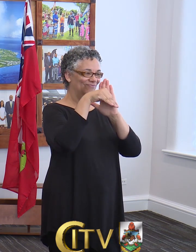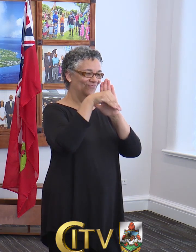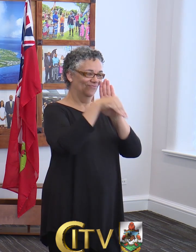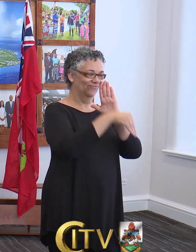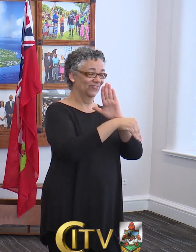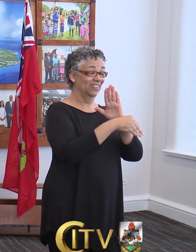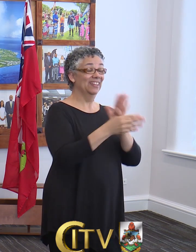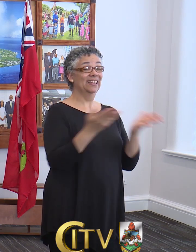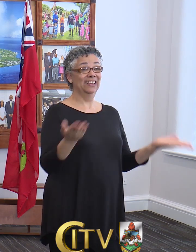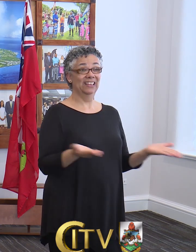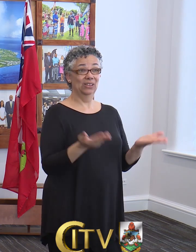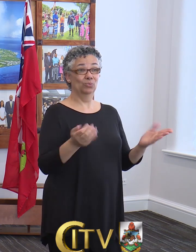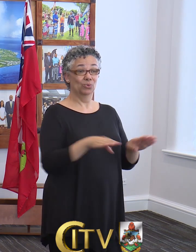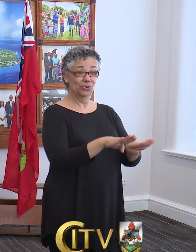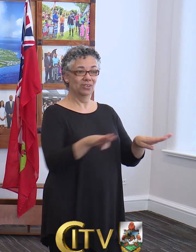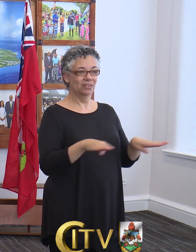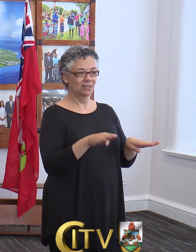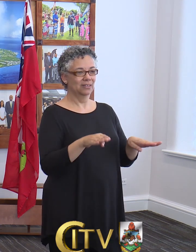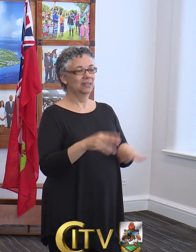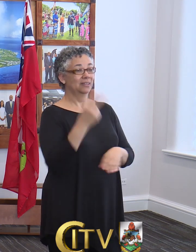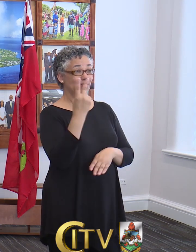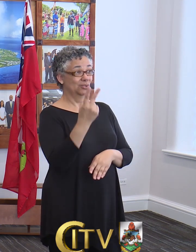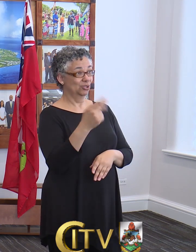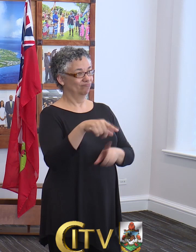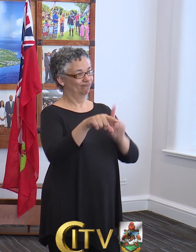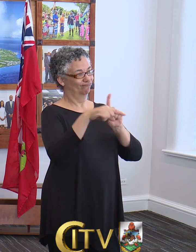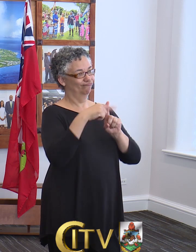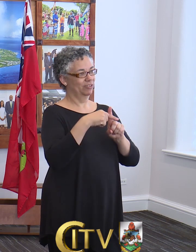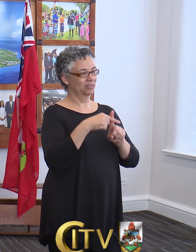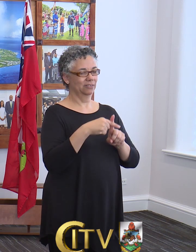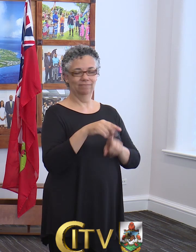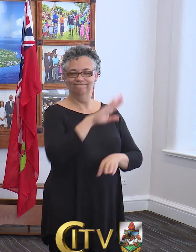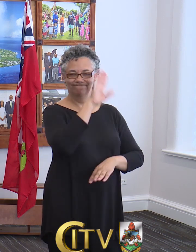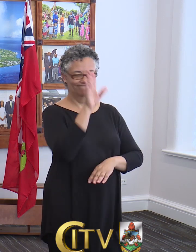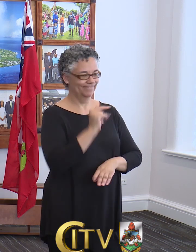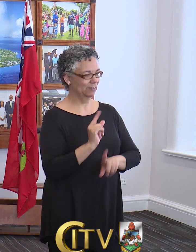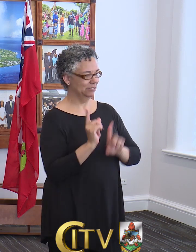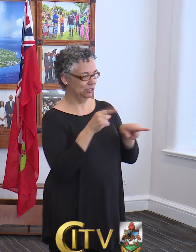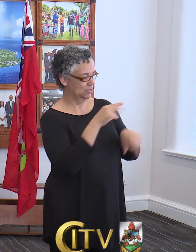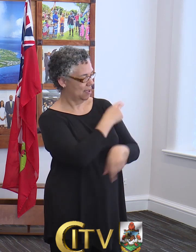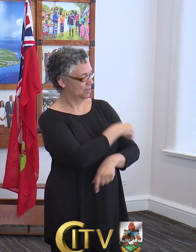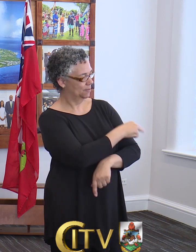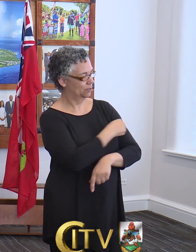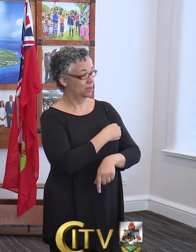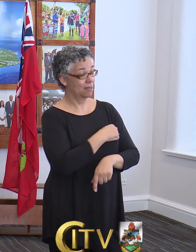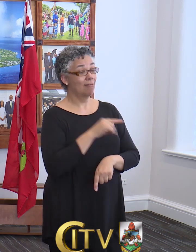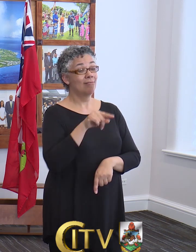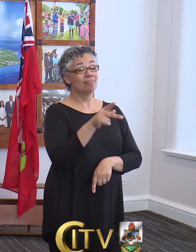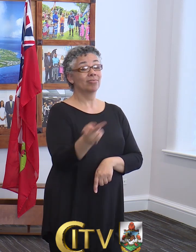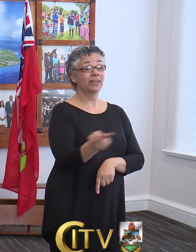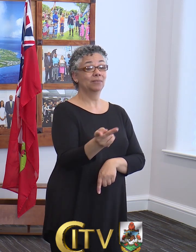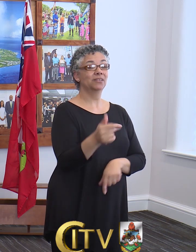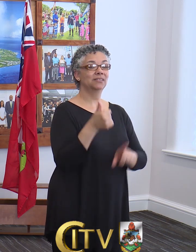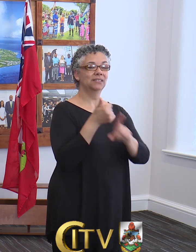cases were never hospitalized and themselves are recovering. So, if we follow the instructions and